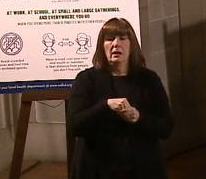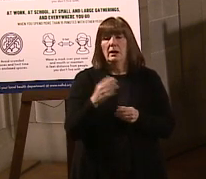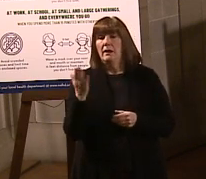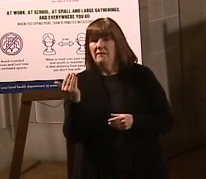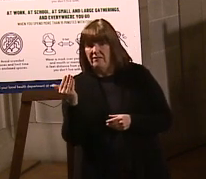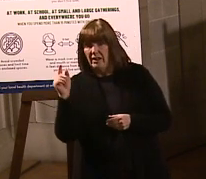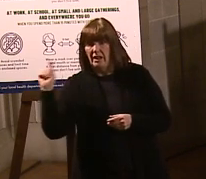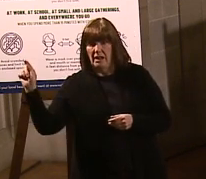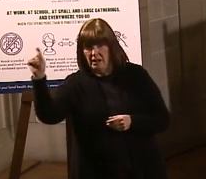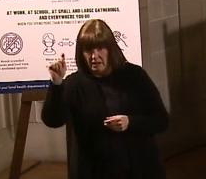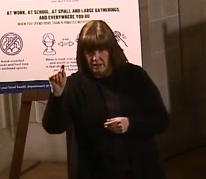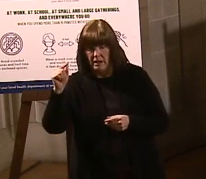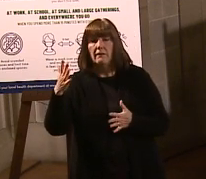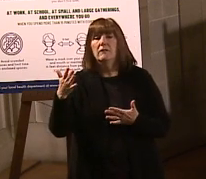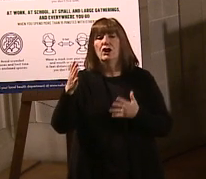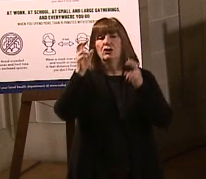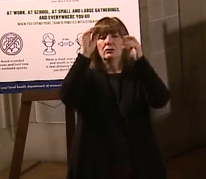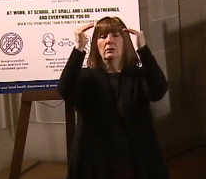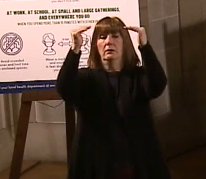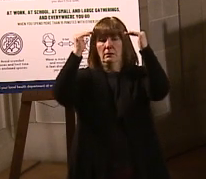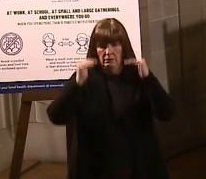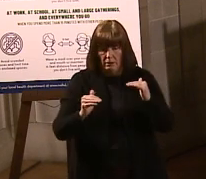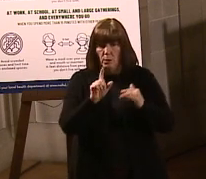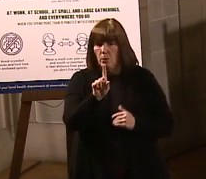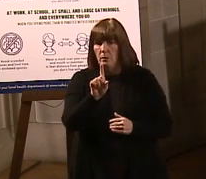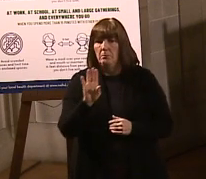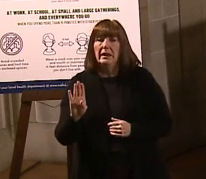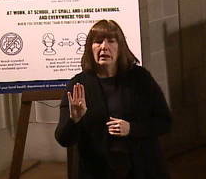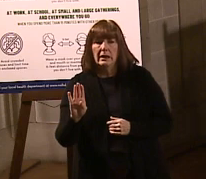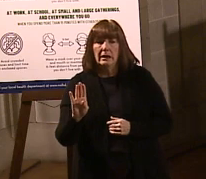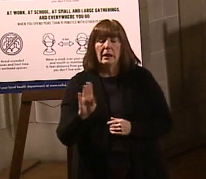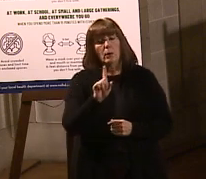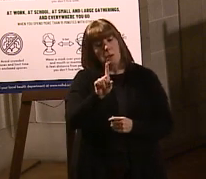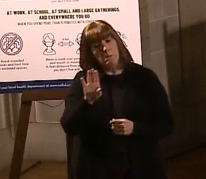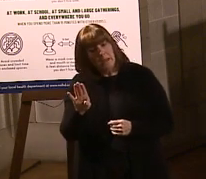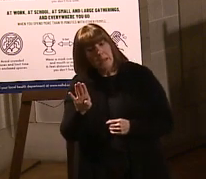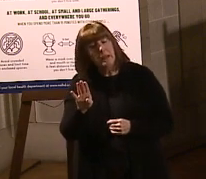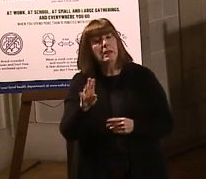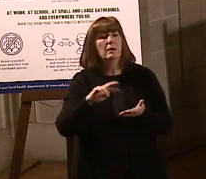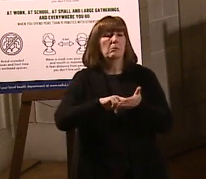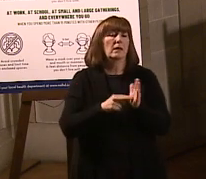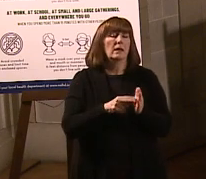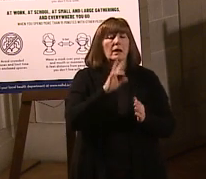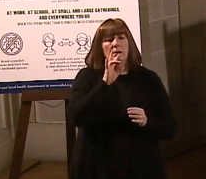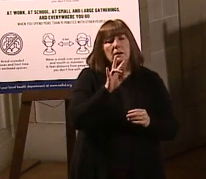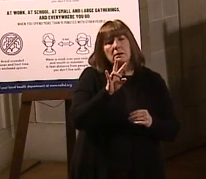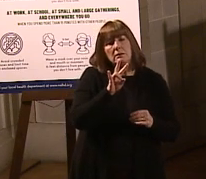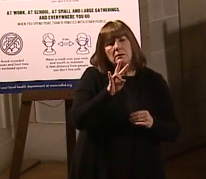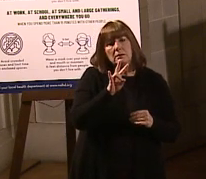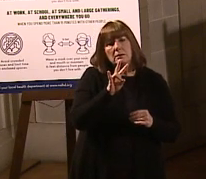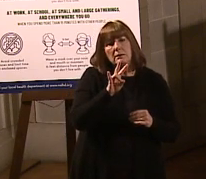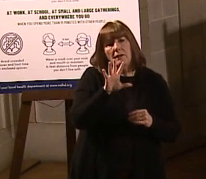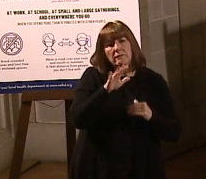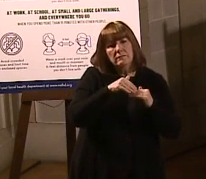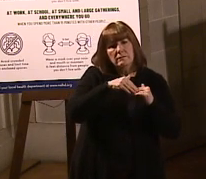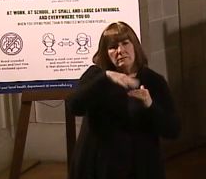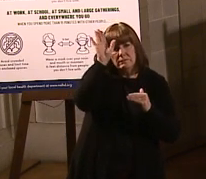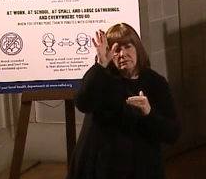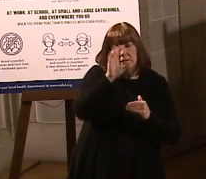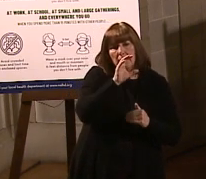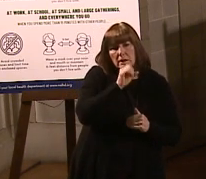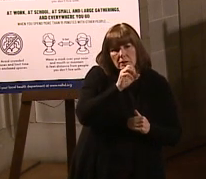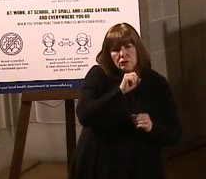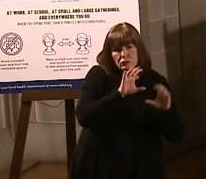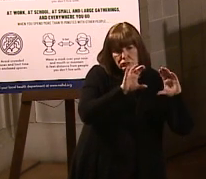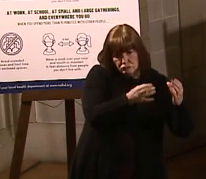districts, we have moved into Phase 1B. So Phase 1B includes hitting that 75-year-old or higher in age